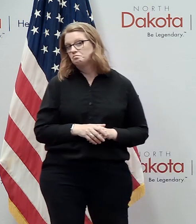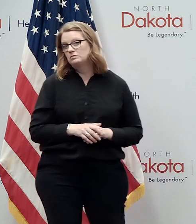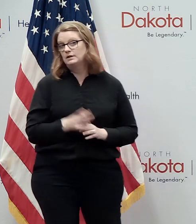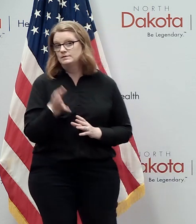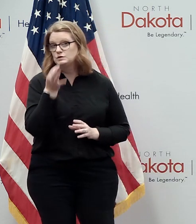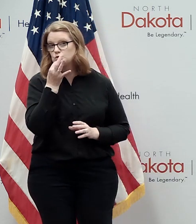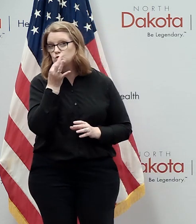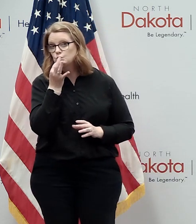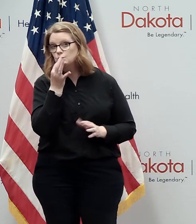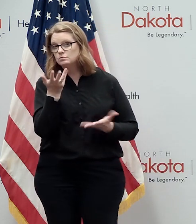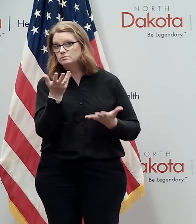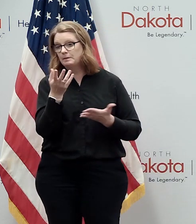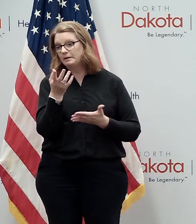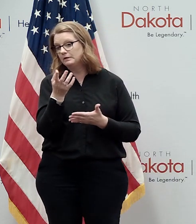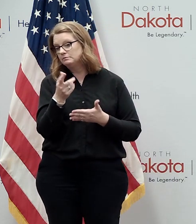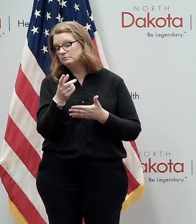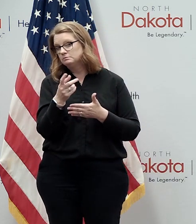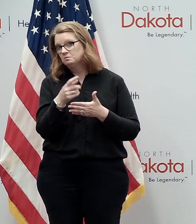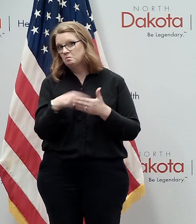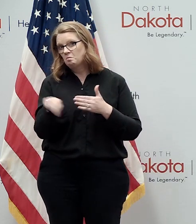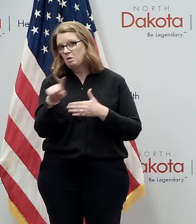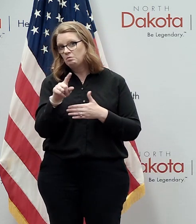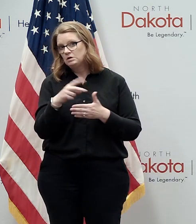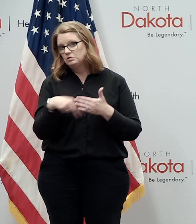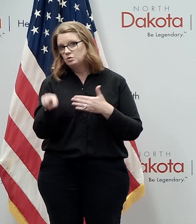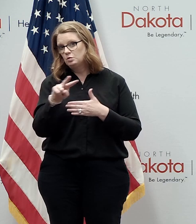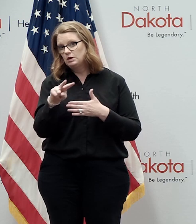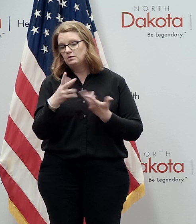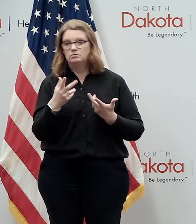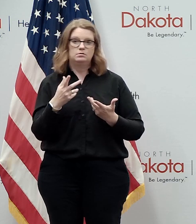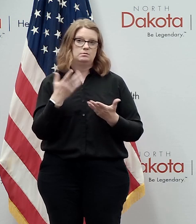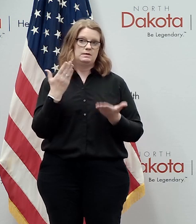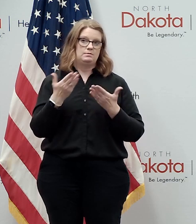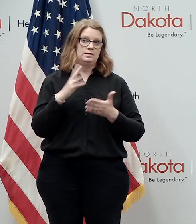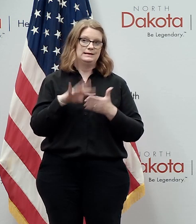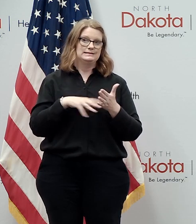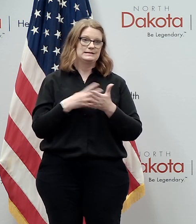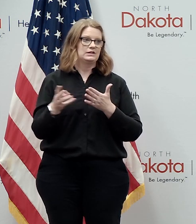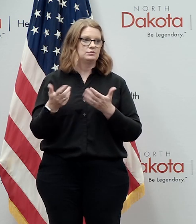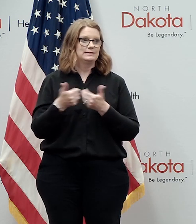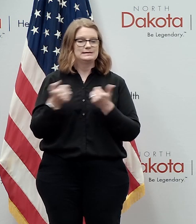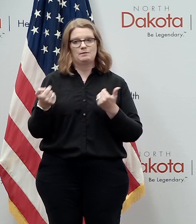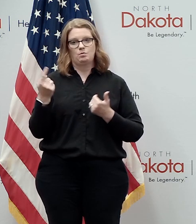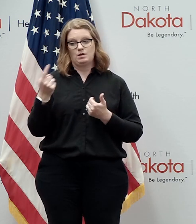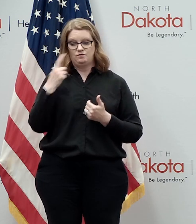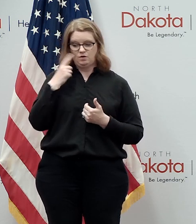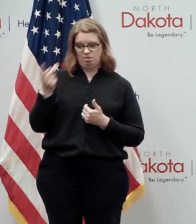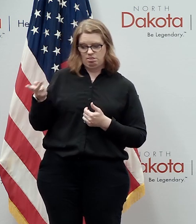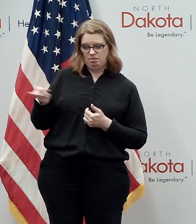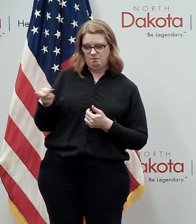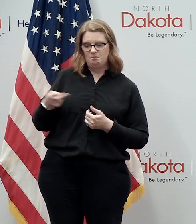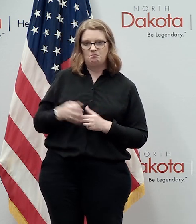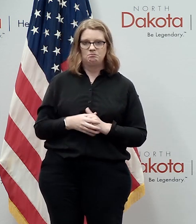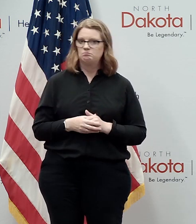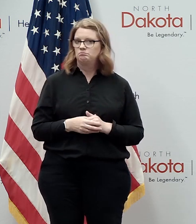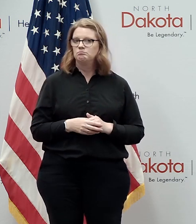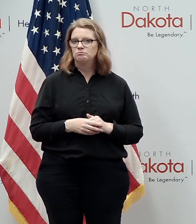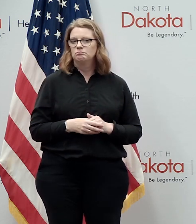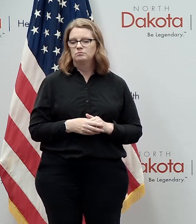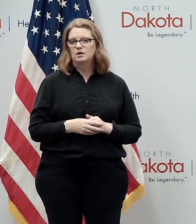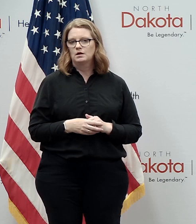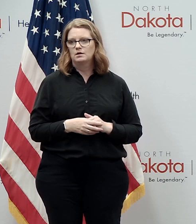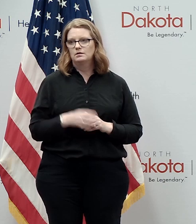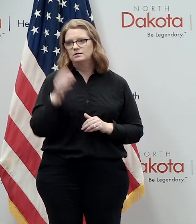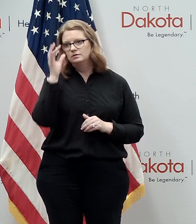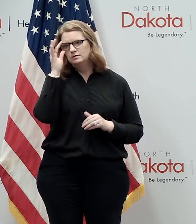soon like in the coming weeks uh or we could schedule a separate one just for them but i'd say uh more more likely